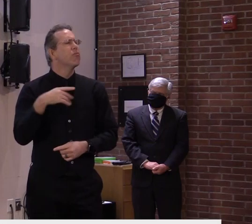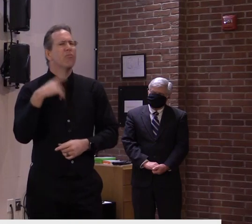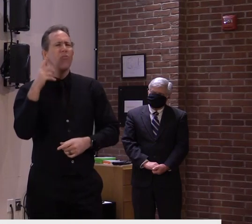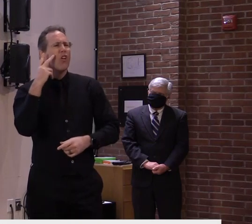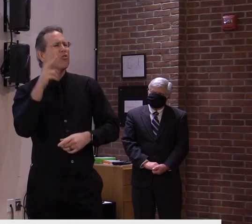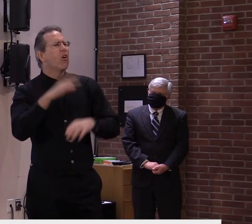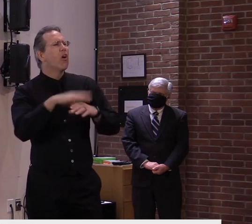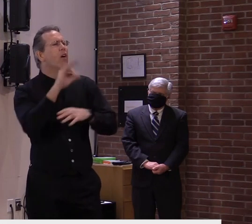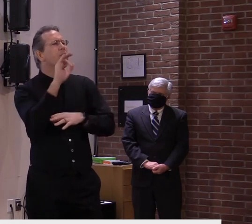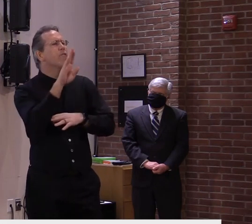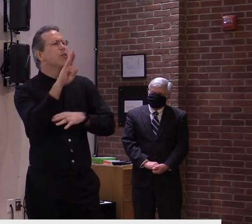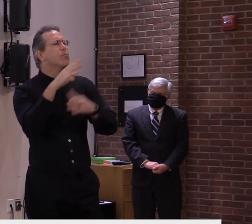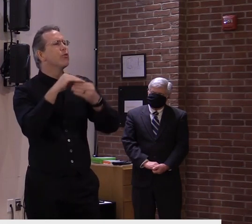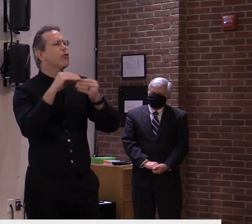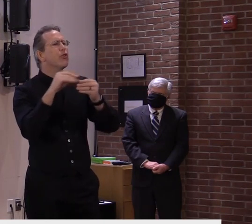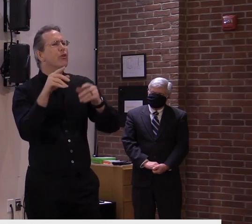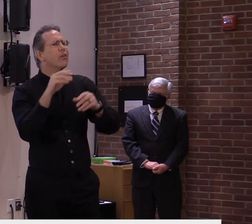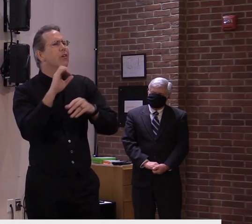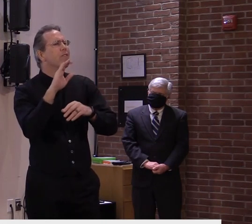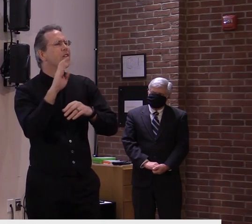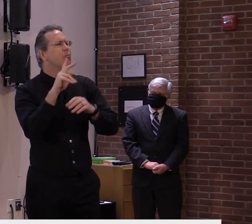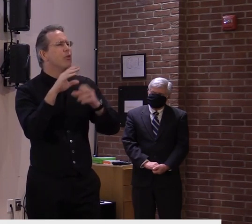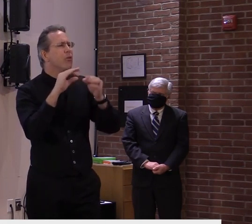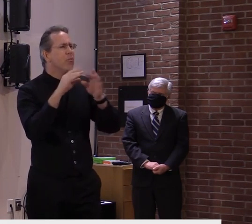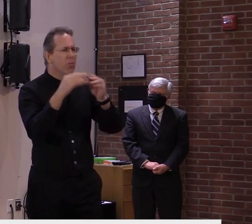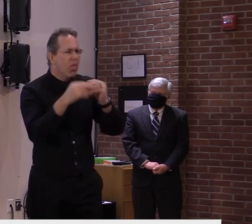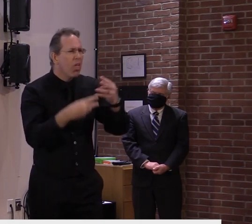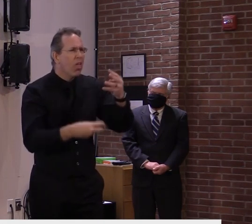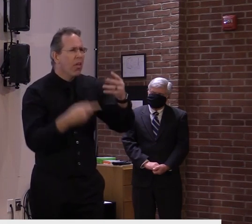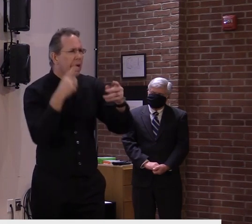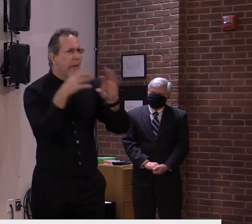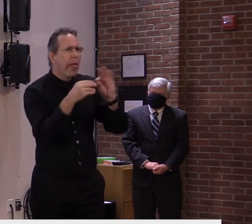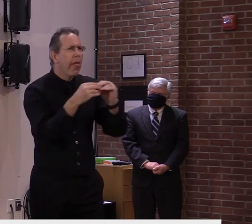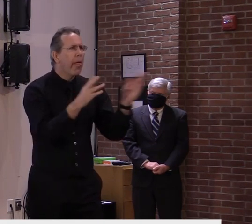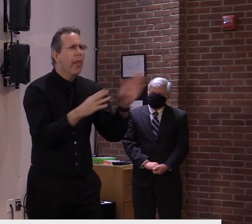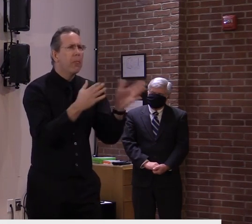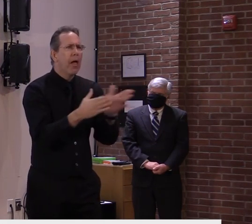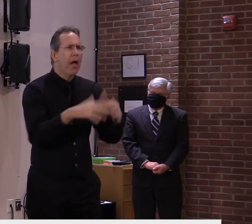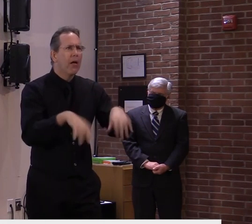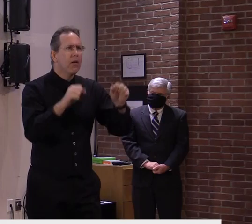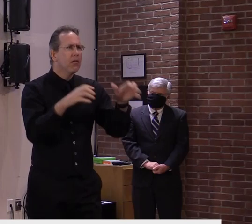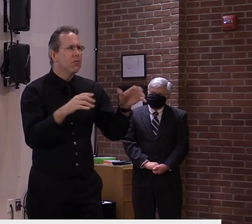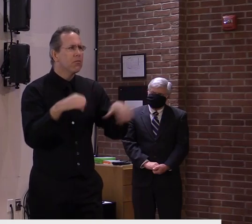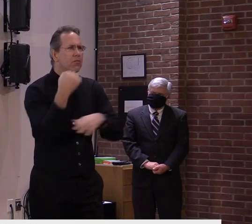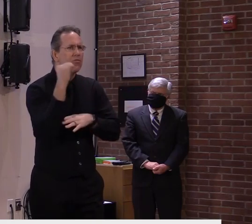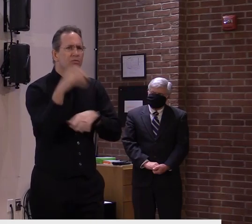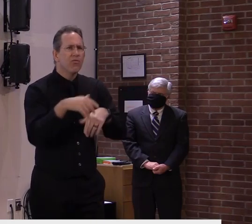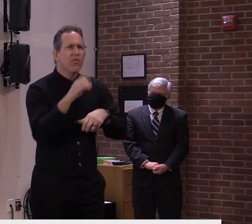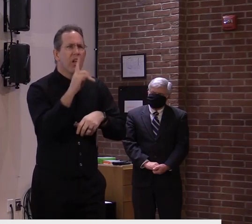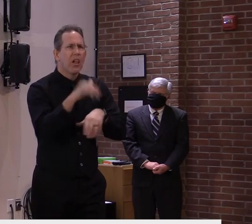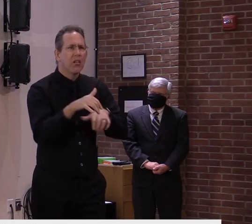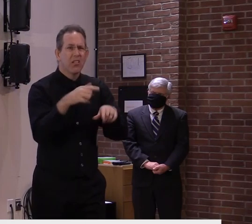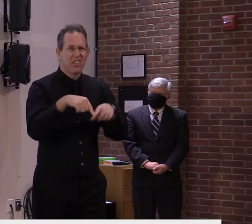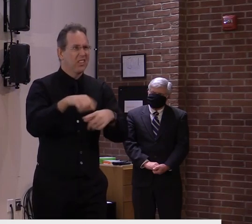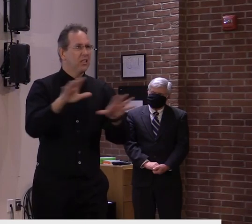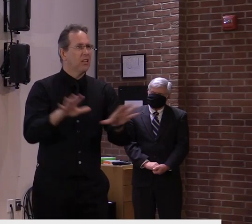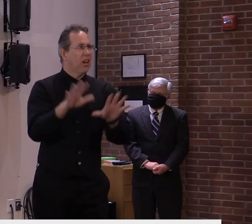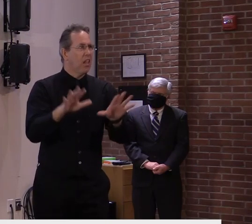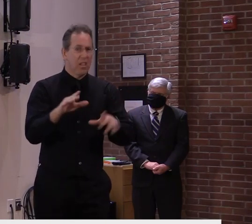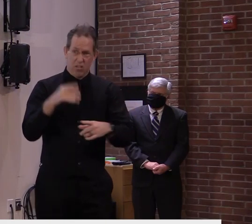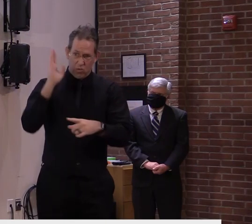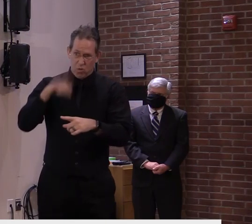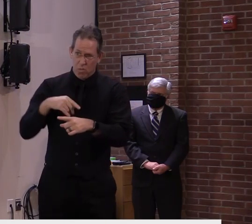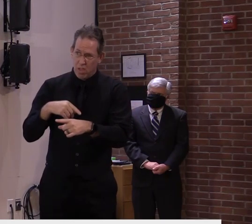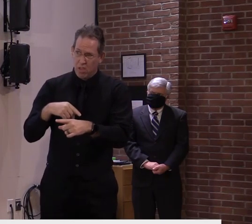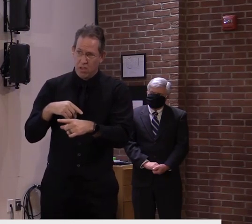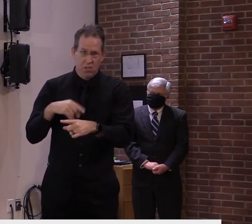demonstration or a rally on Sunday. I don't know if you're aware of that and if have a message to those organizers who may still